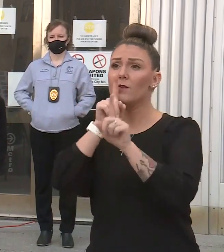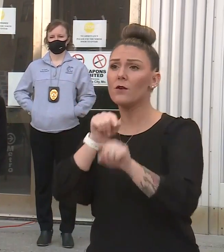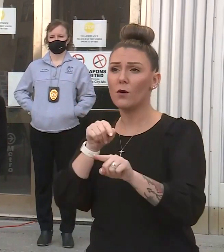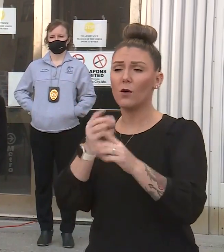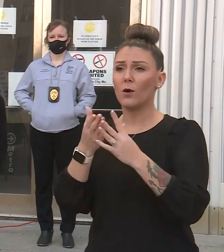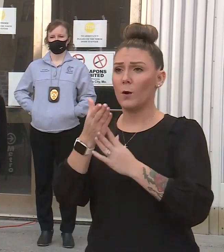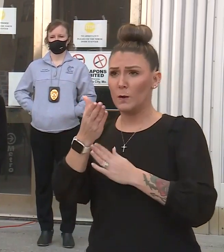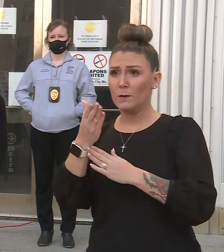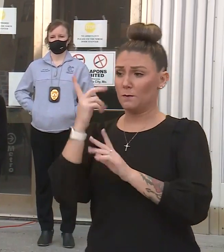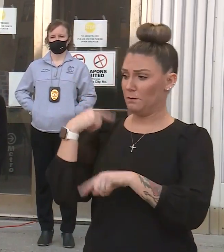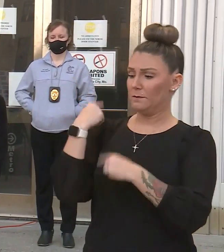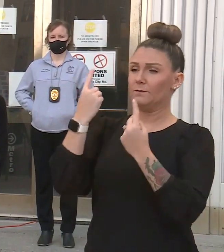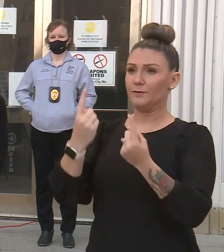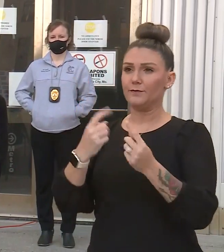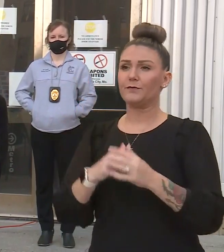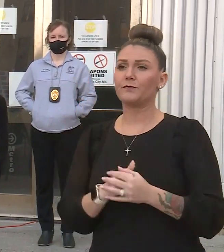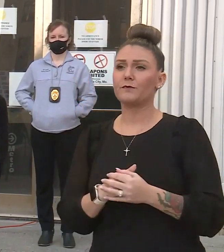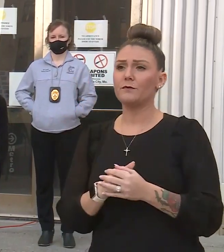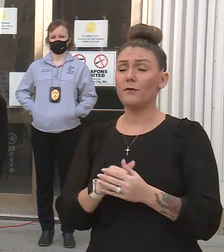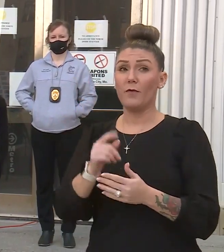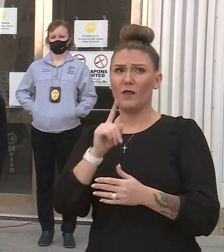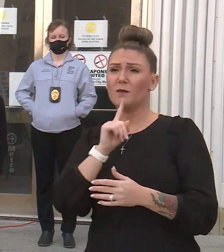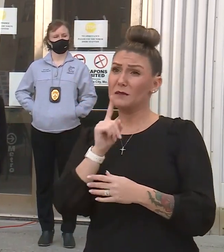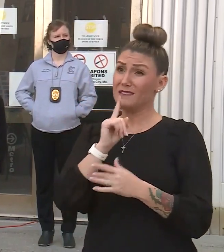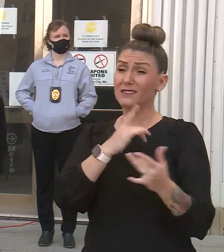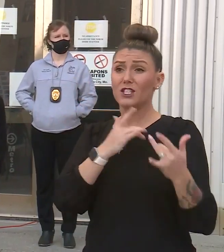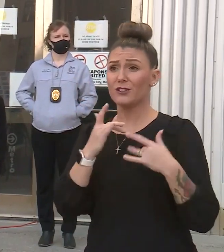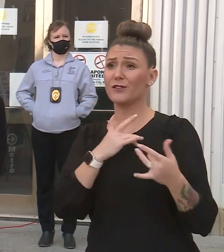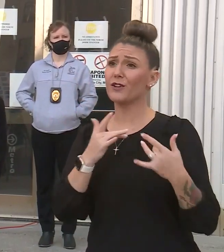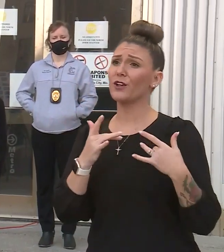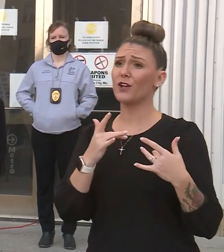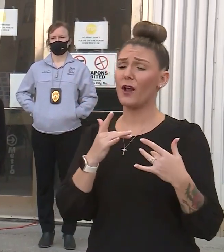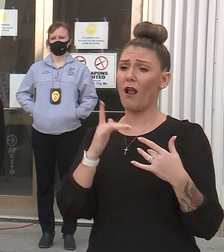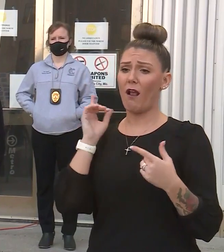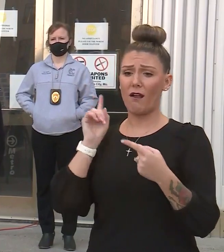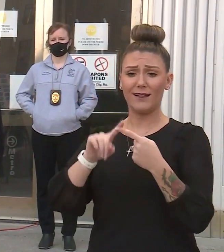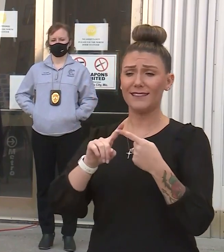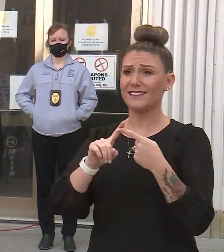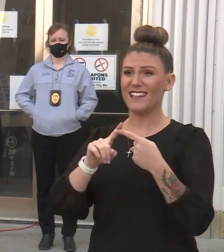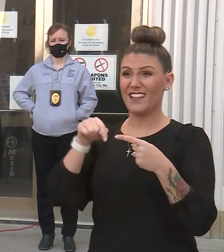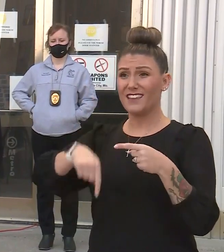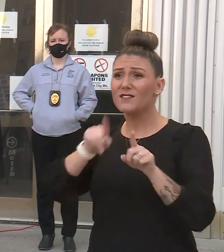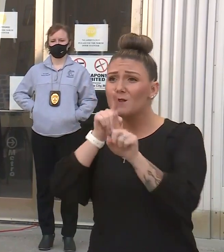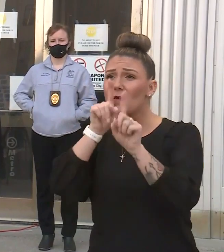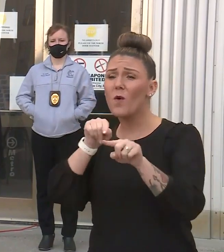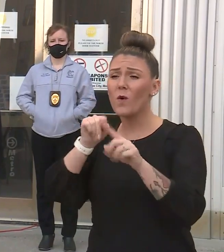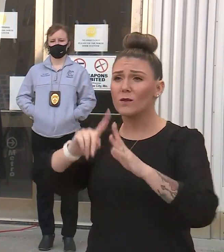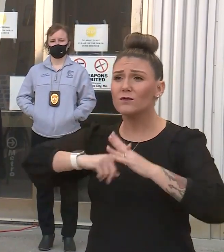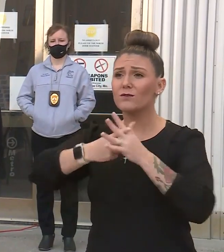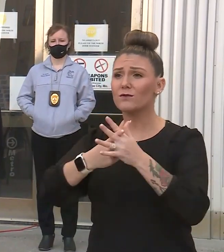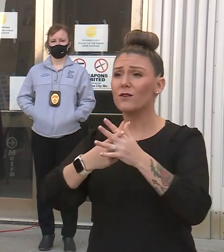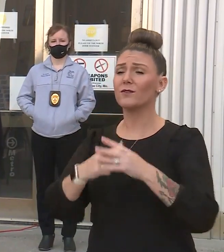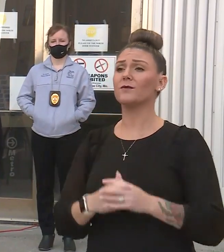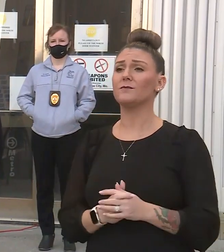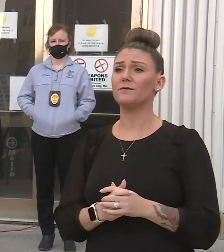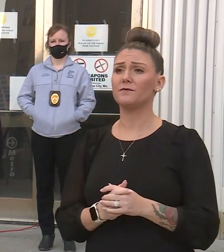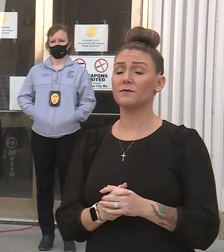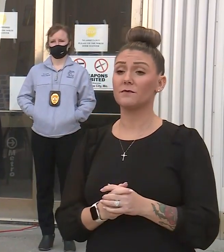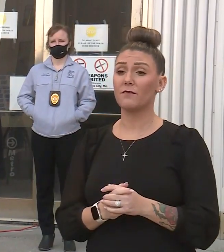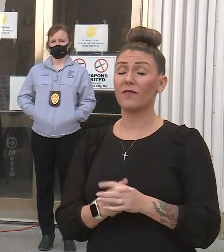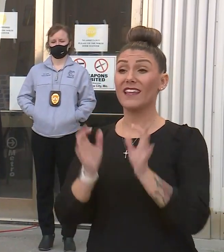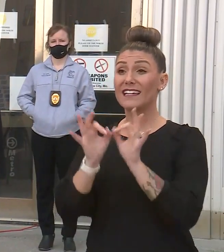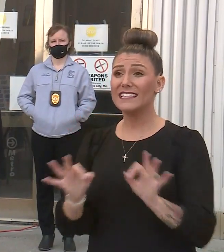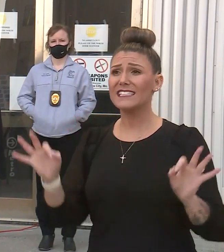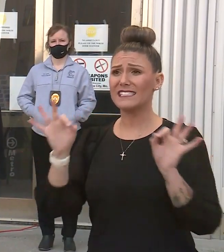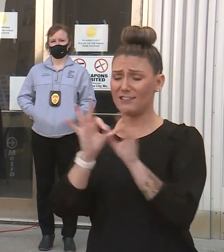time, actually, which is somewhat concerning, up until this order will be in effect. Essential